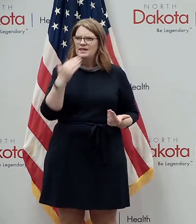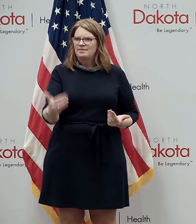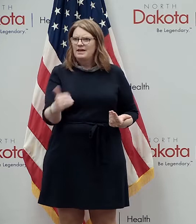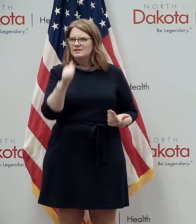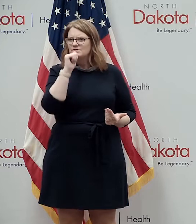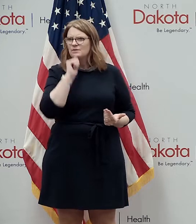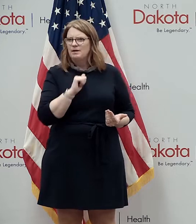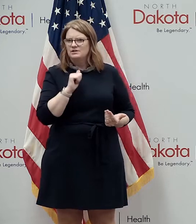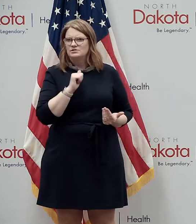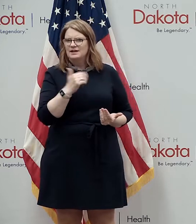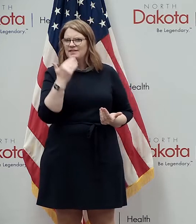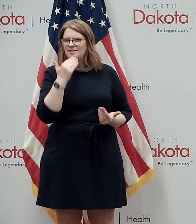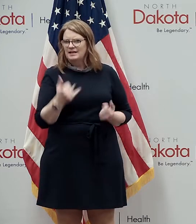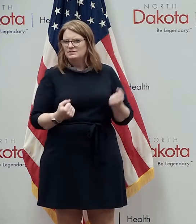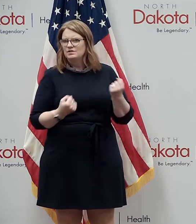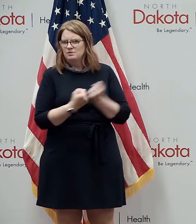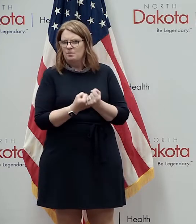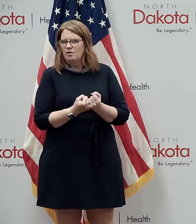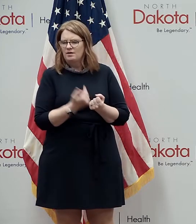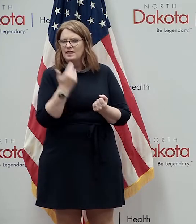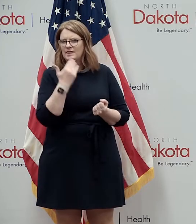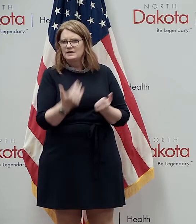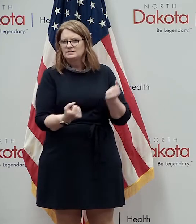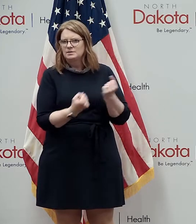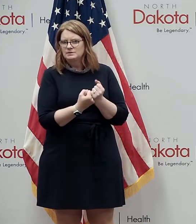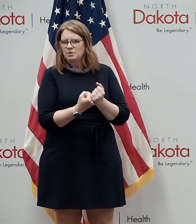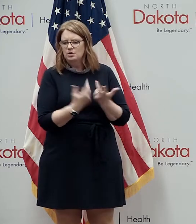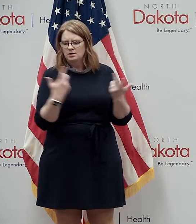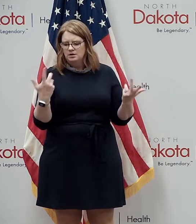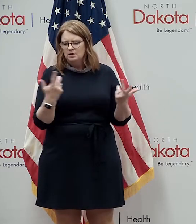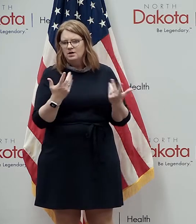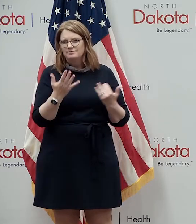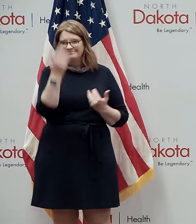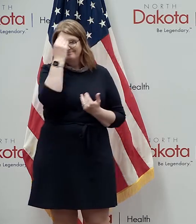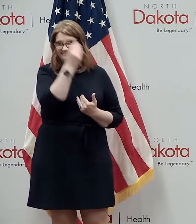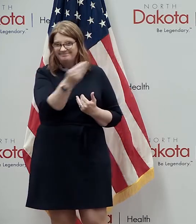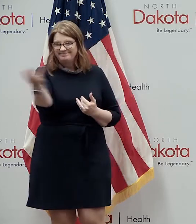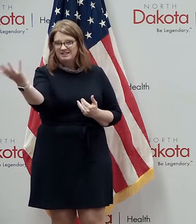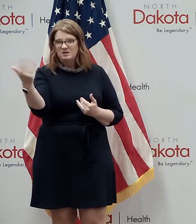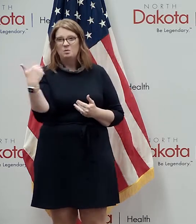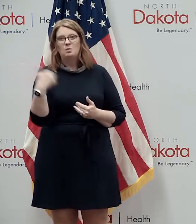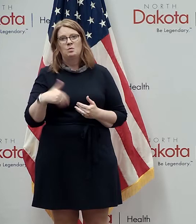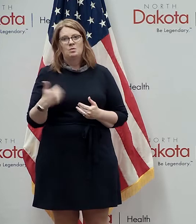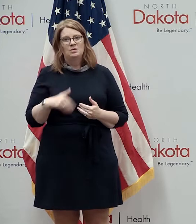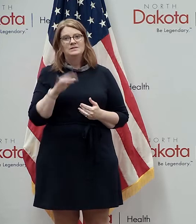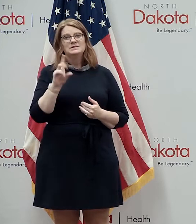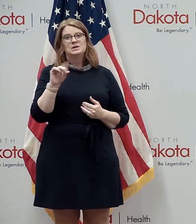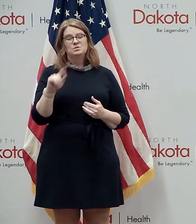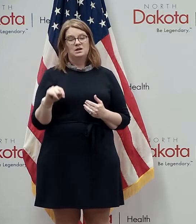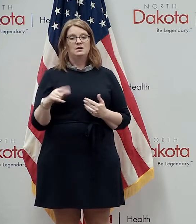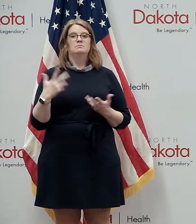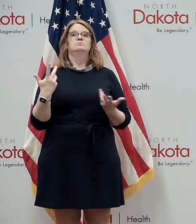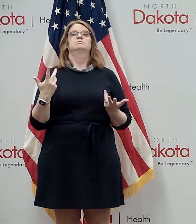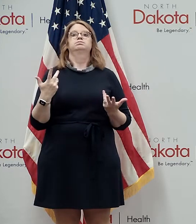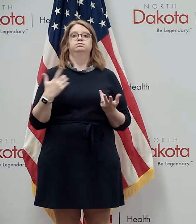the support during this unprecedented time i hope by sharing some of these numbers you can see the volumes that they were uh that the team has